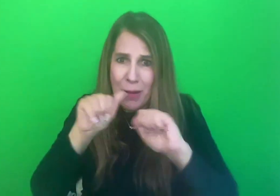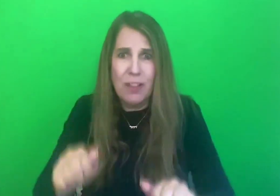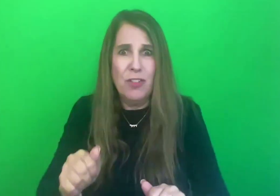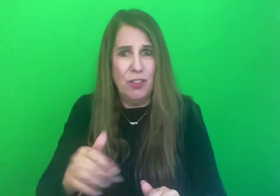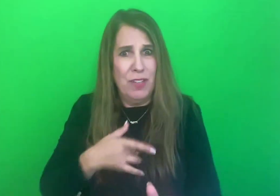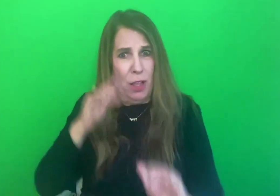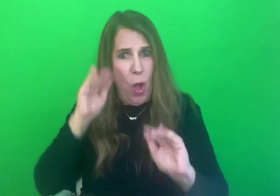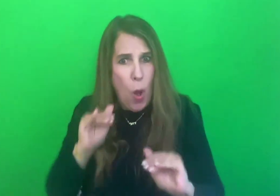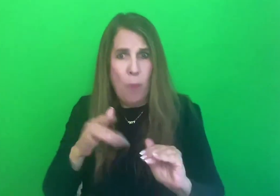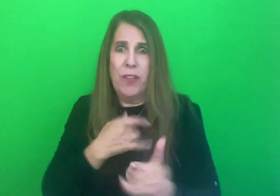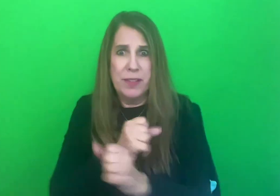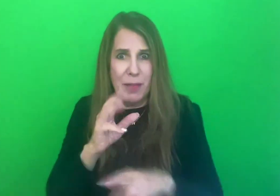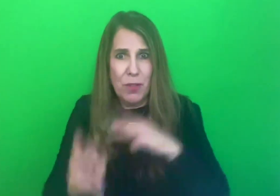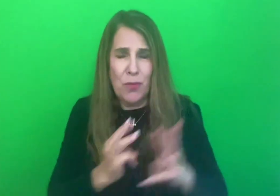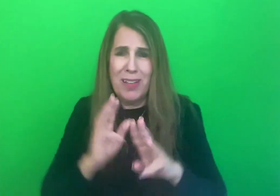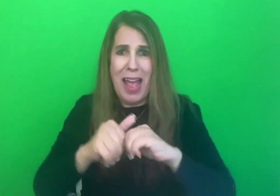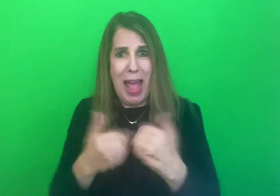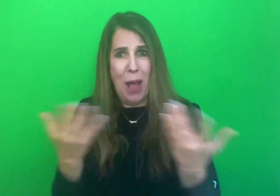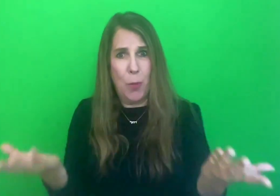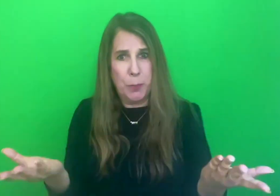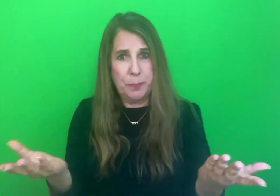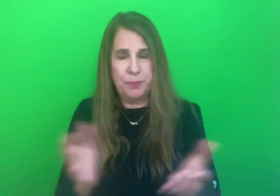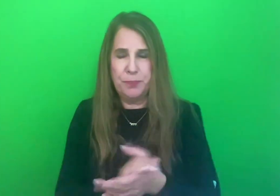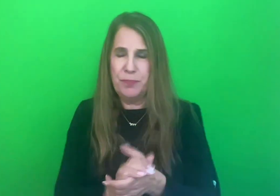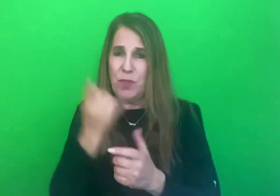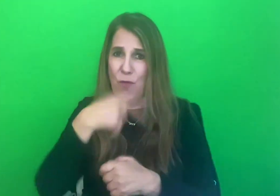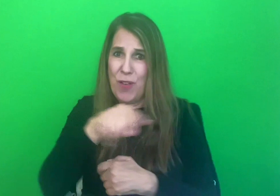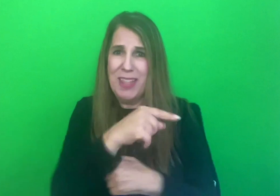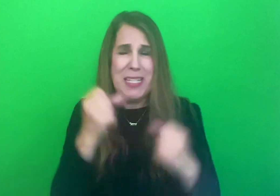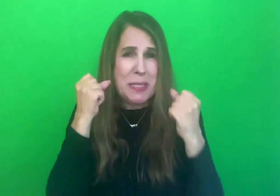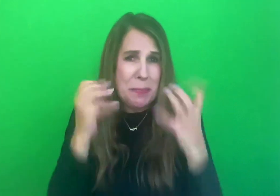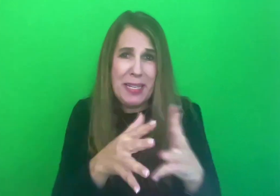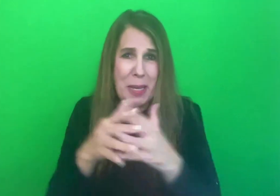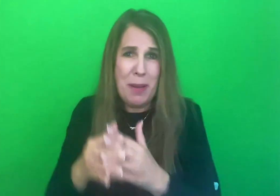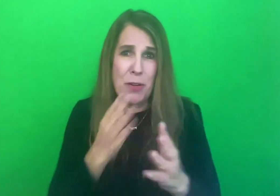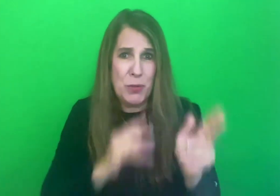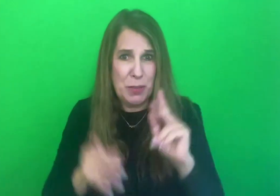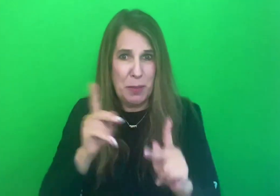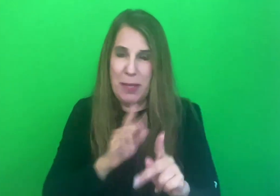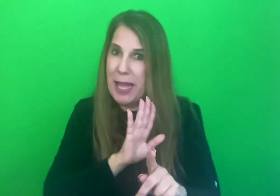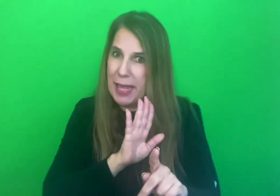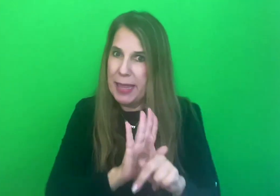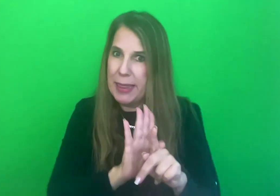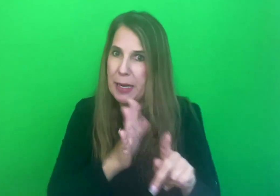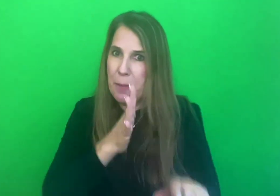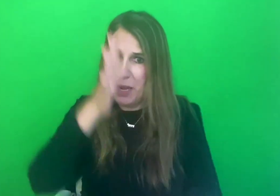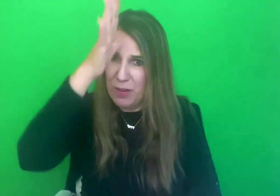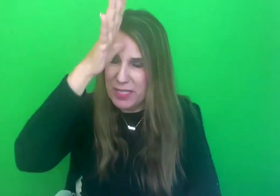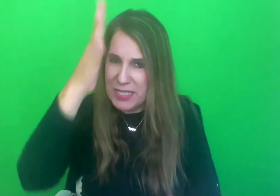the world? On the psyches of these millions of American Jews and their immigrated parents, what